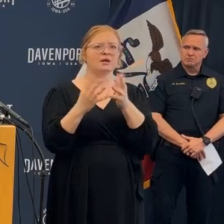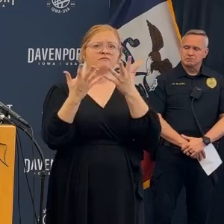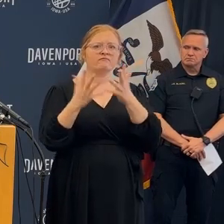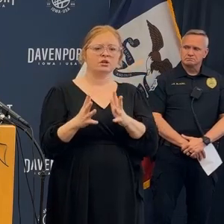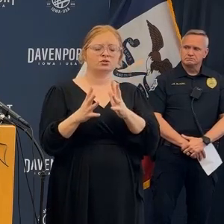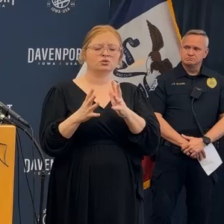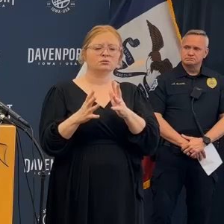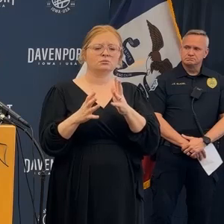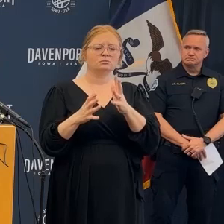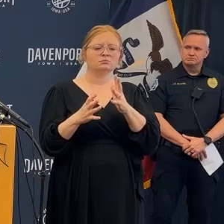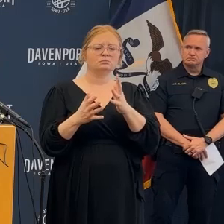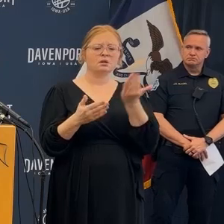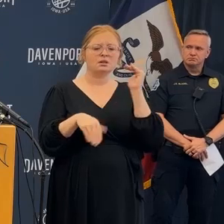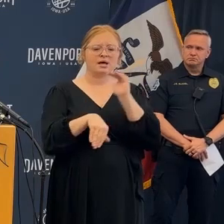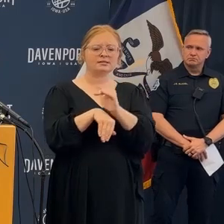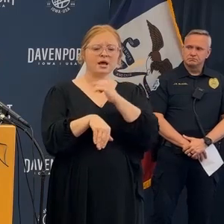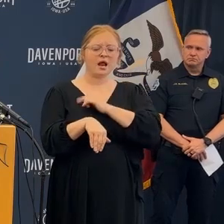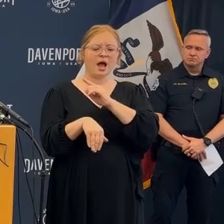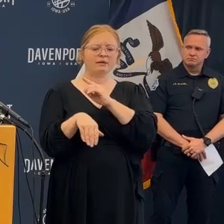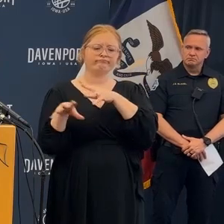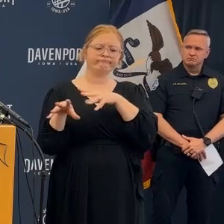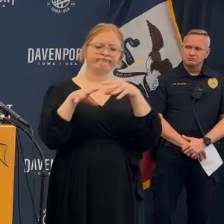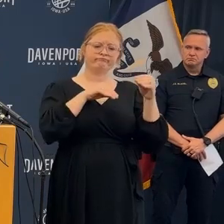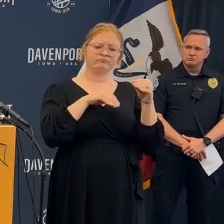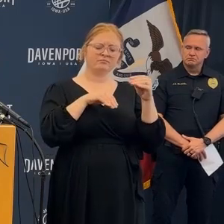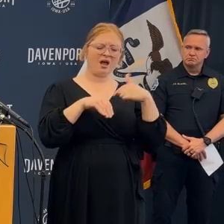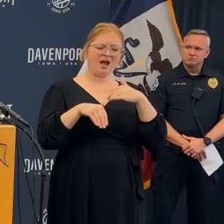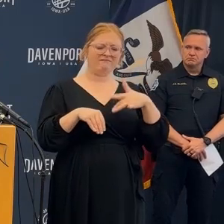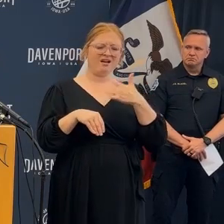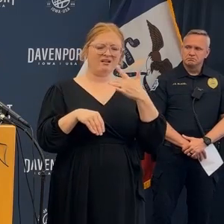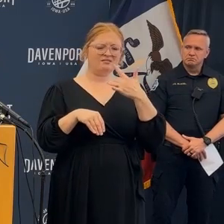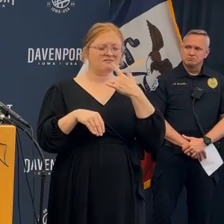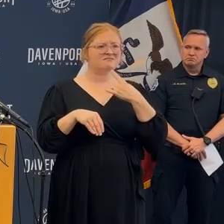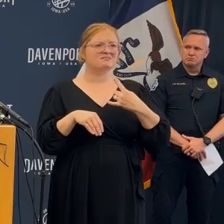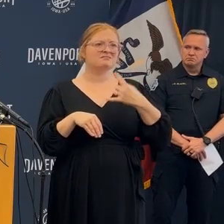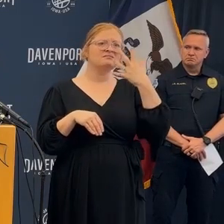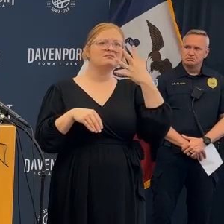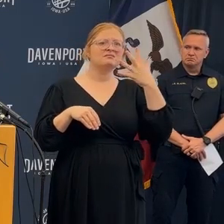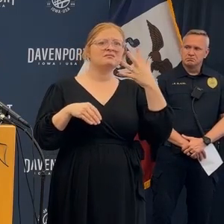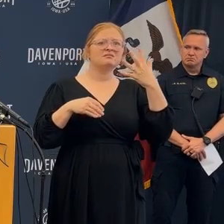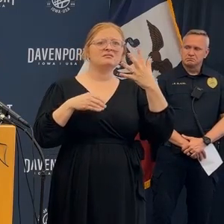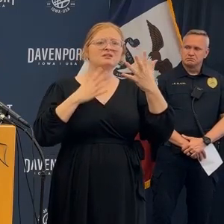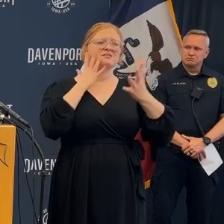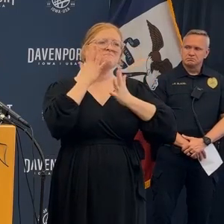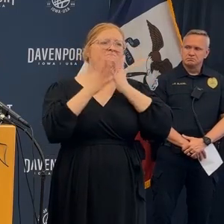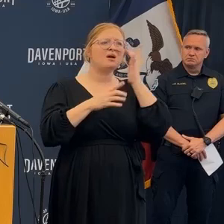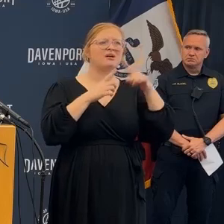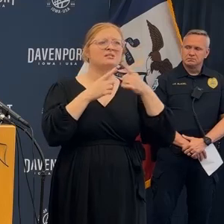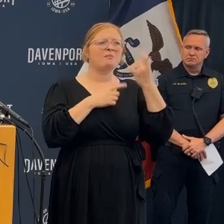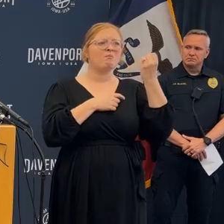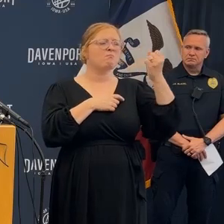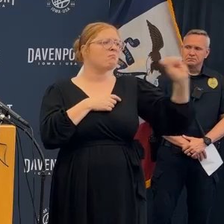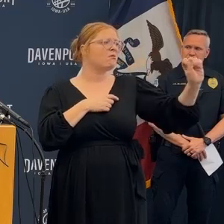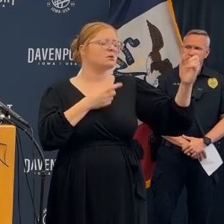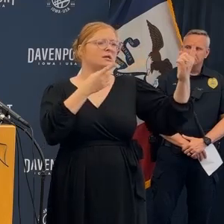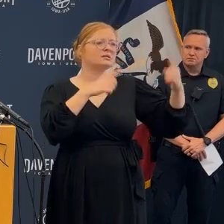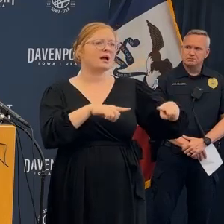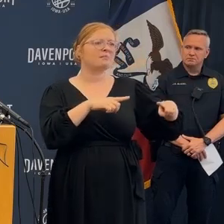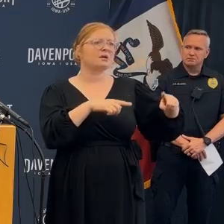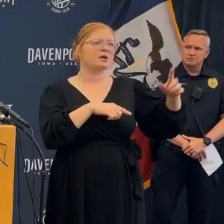And in leaving last night, I was completely just kind of mortified about the protests